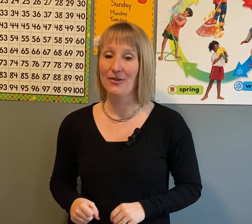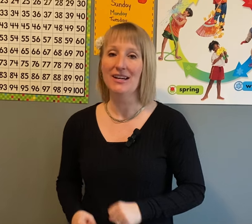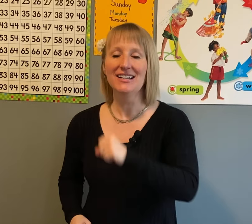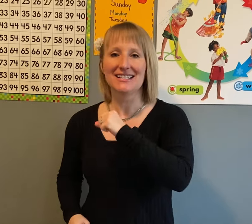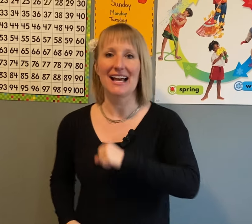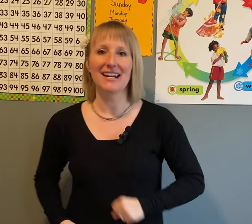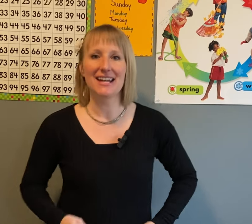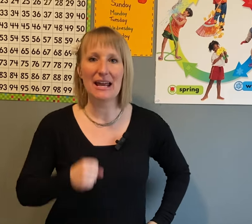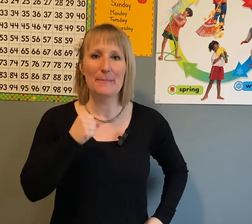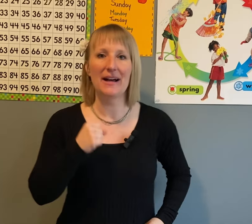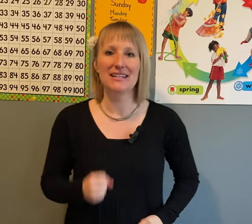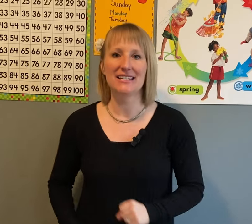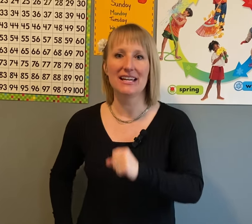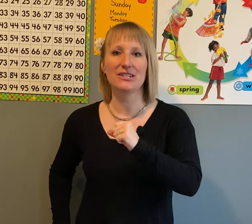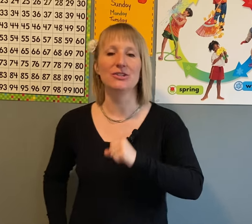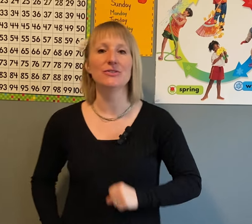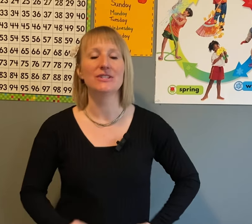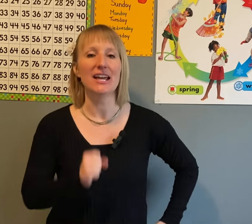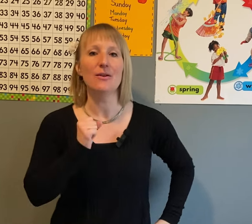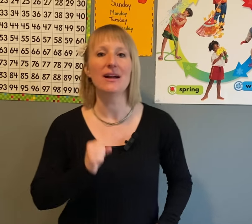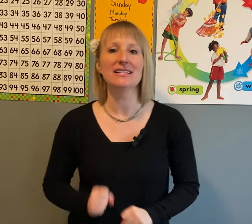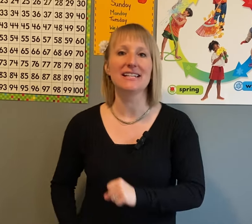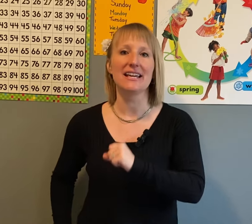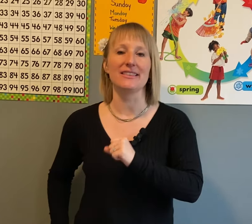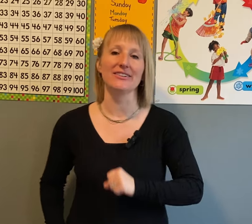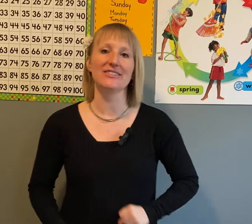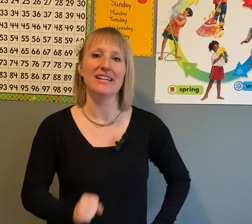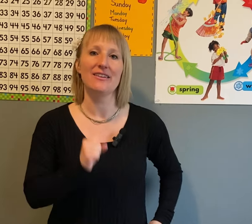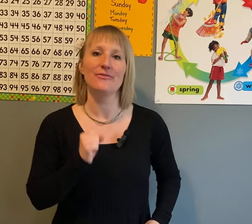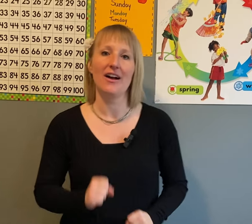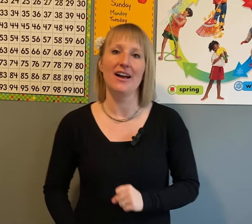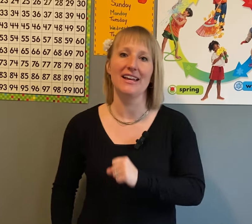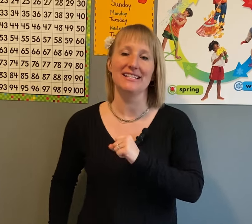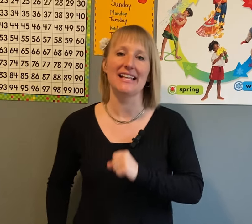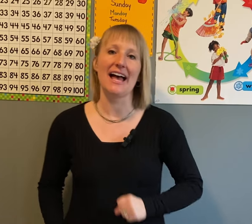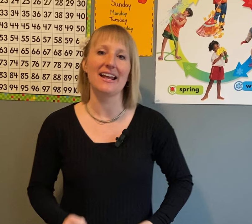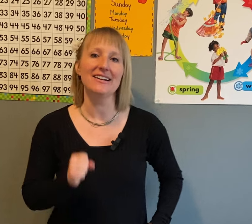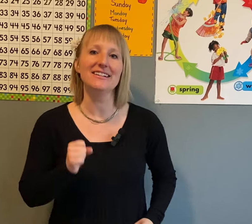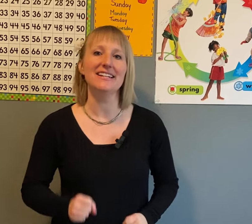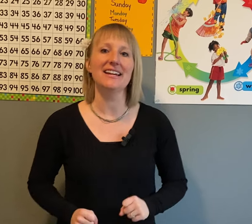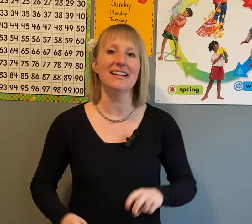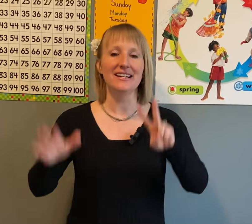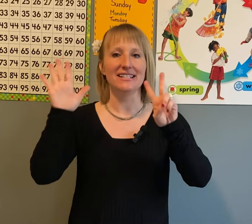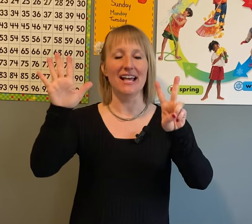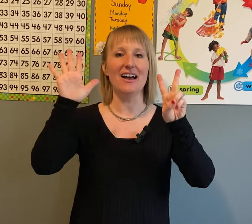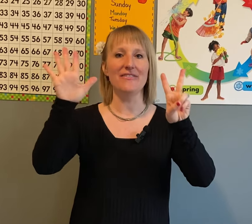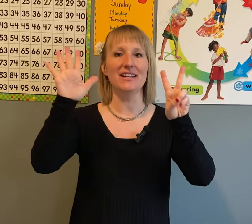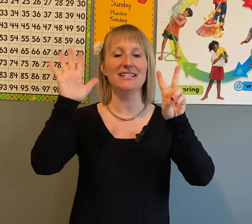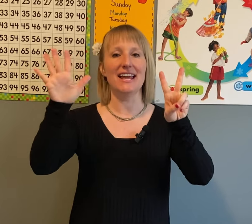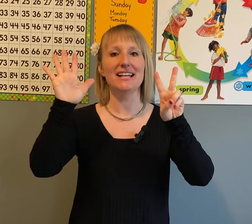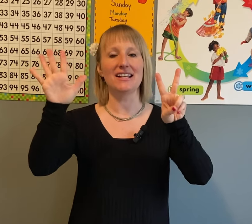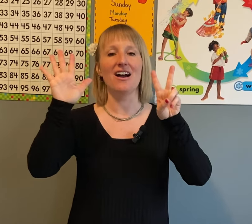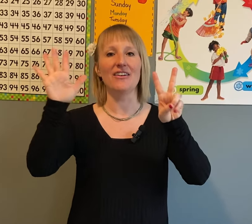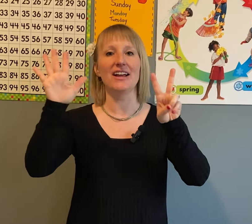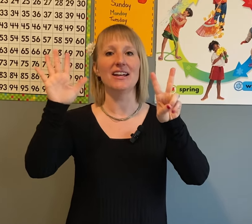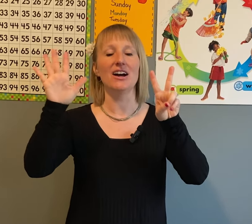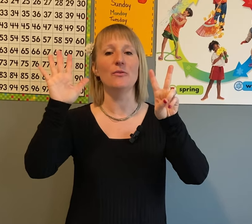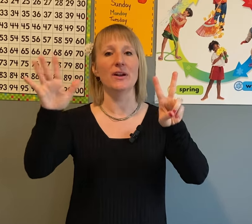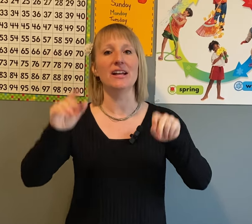out. Sunday, Monday, Tuesday, Wednesday, Thursday, Friday, Saturday. Seven days are in a week.